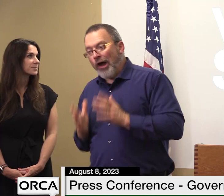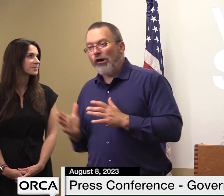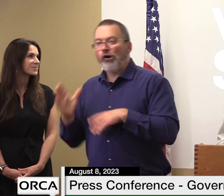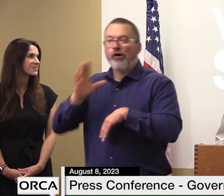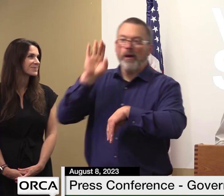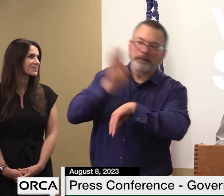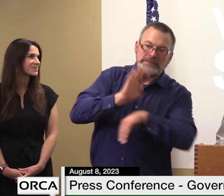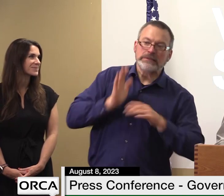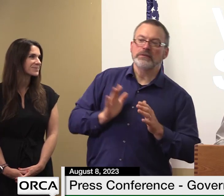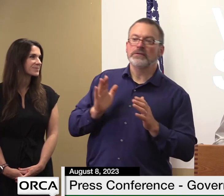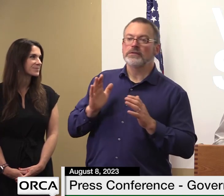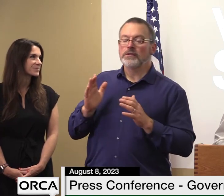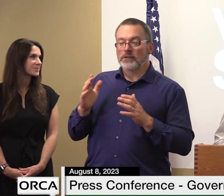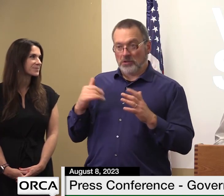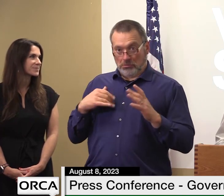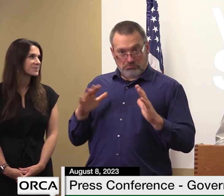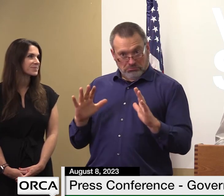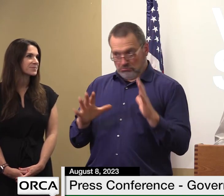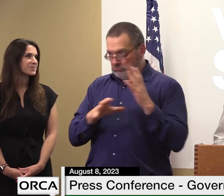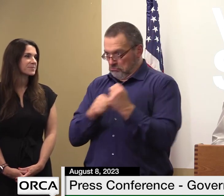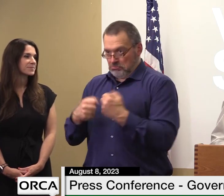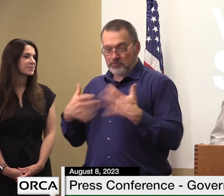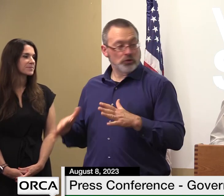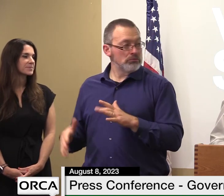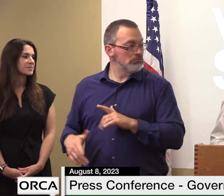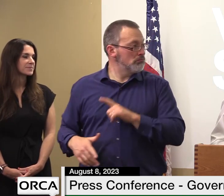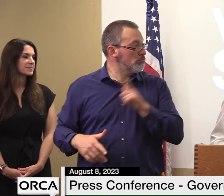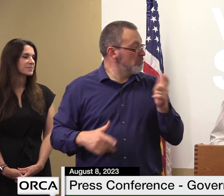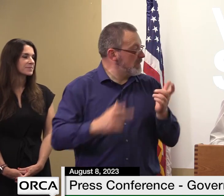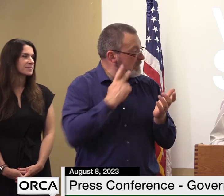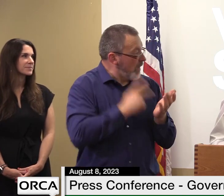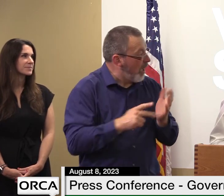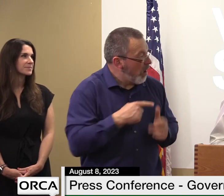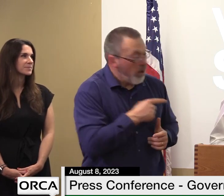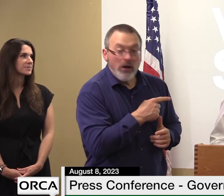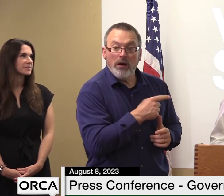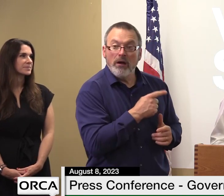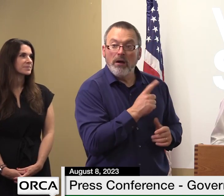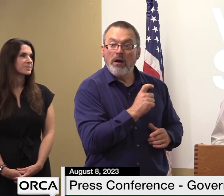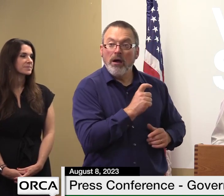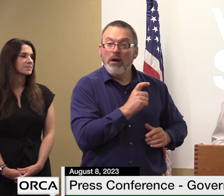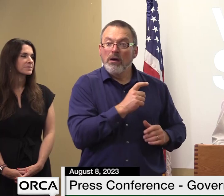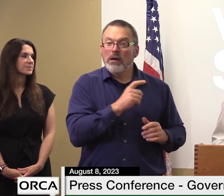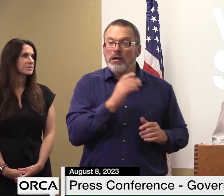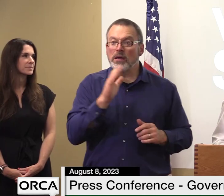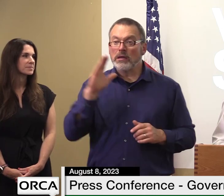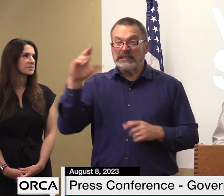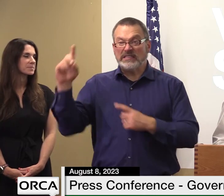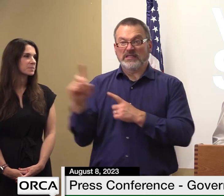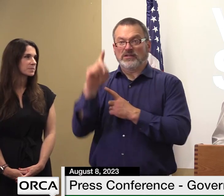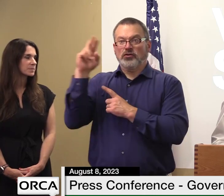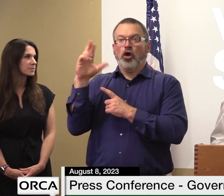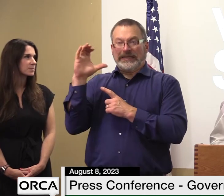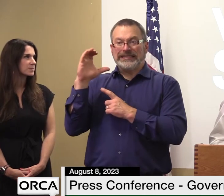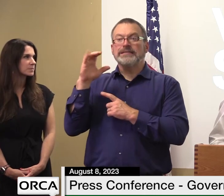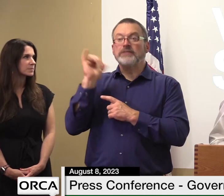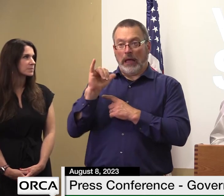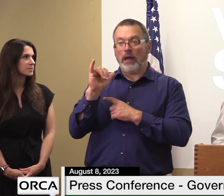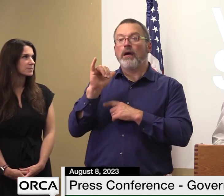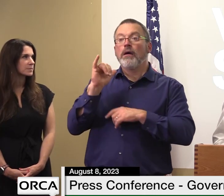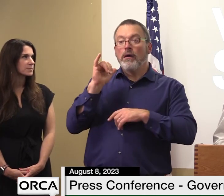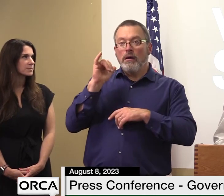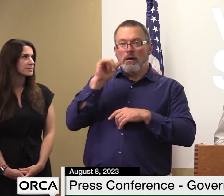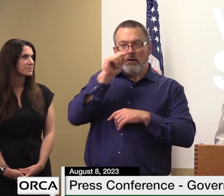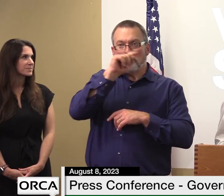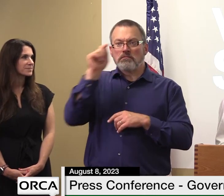like to uh compliment you having driven all over vermont looking at our drcs cities um it's just absolutely phenomenal the work that